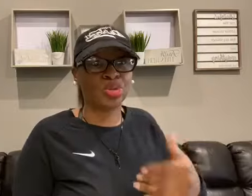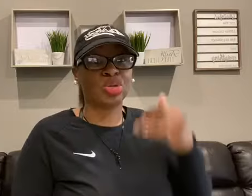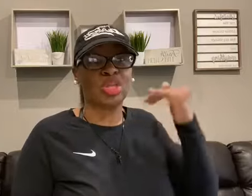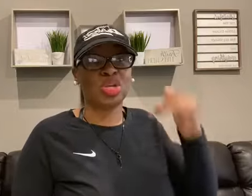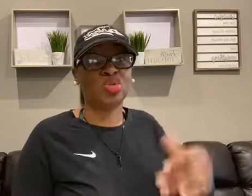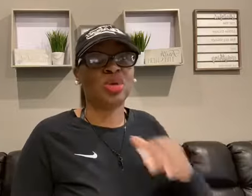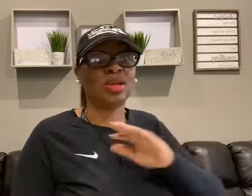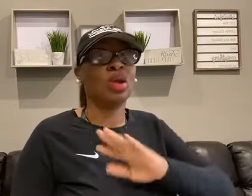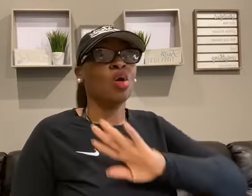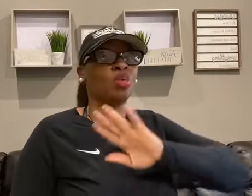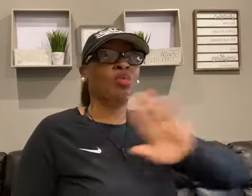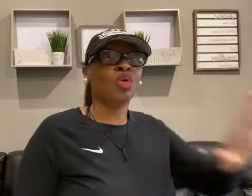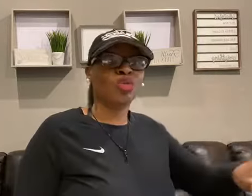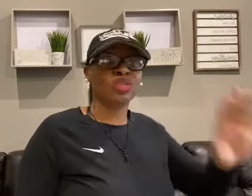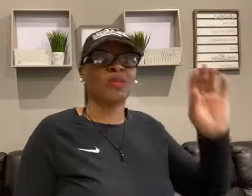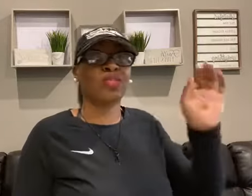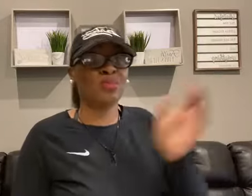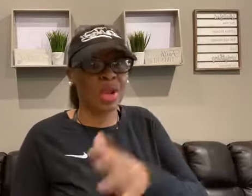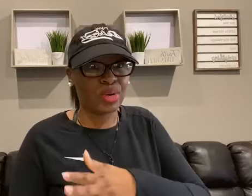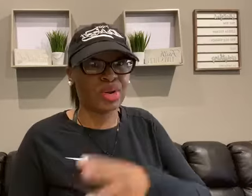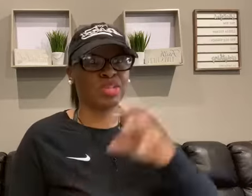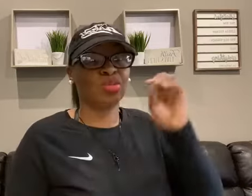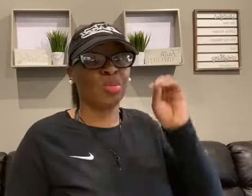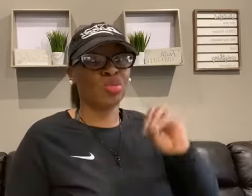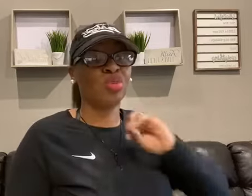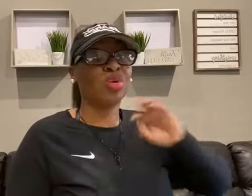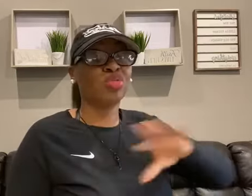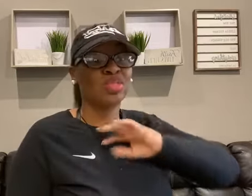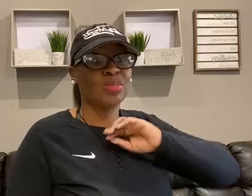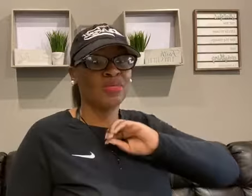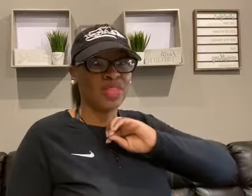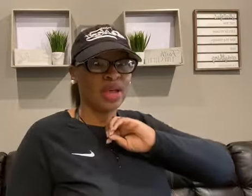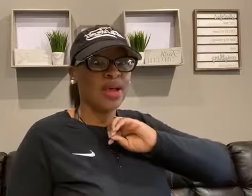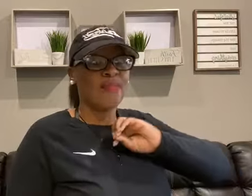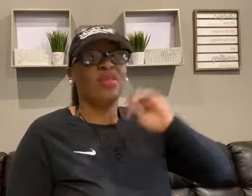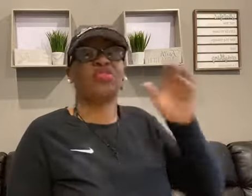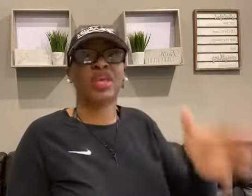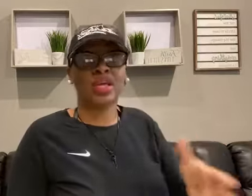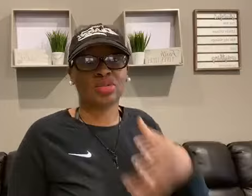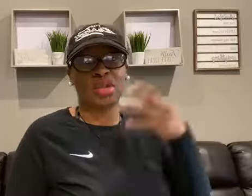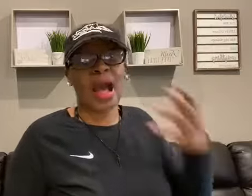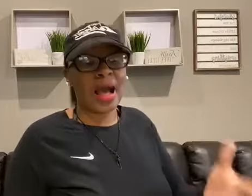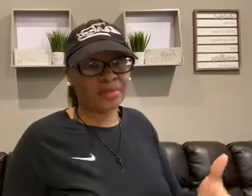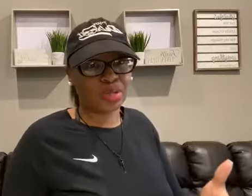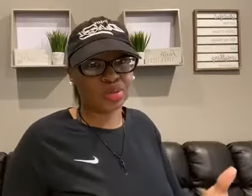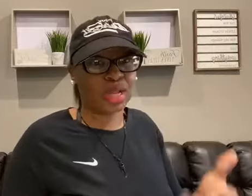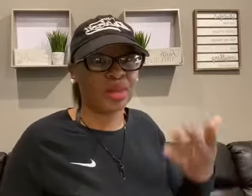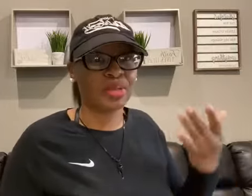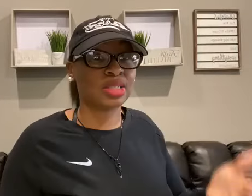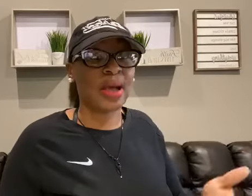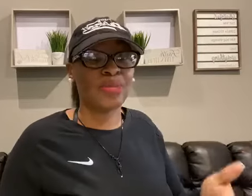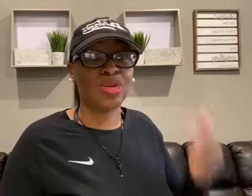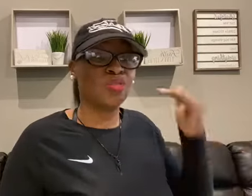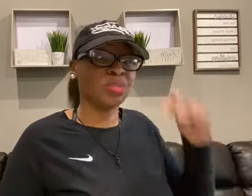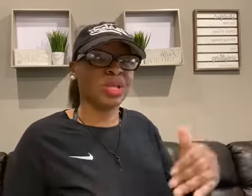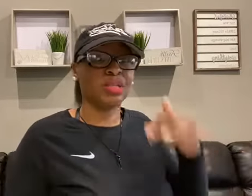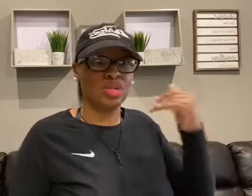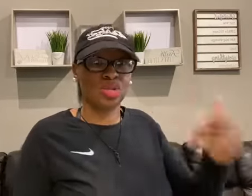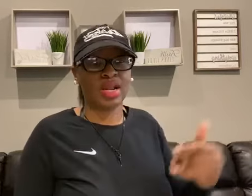you so that you can remove some of the barriers and remove some of the things or the obstacles that could be stopping you from getting to your